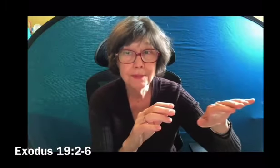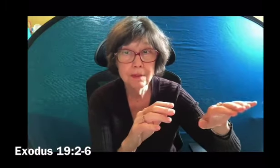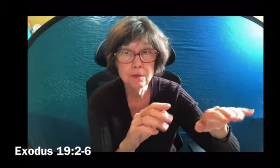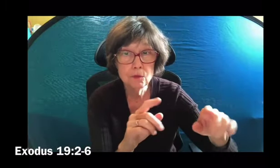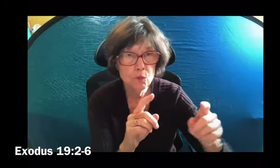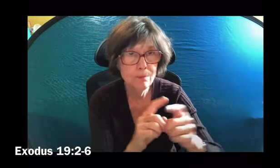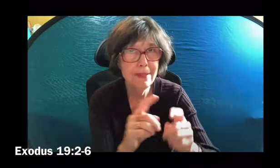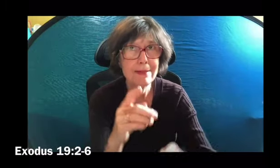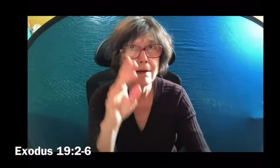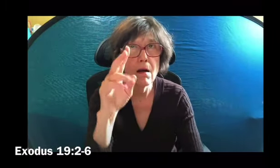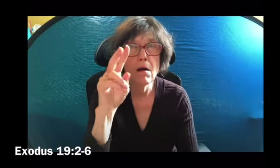of God.